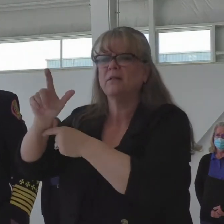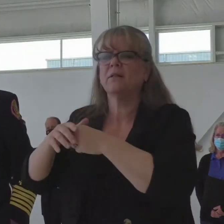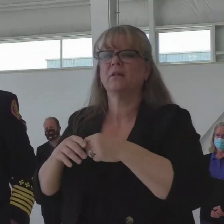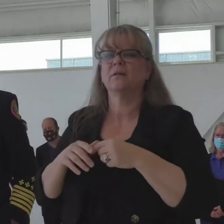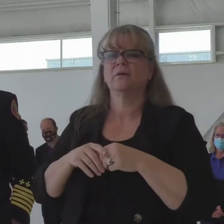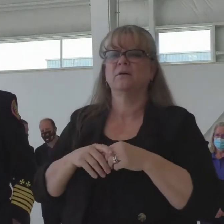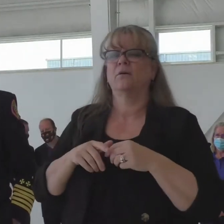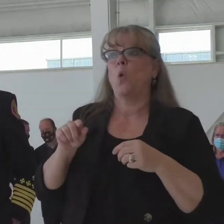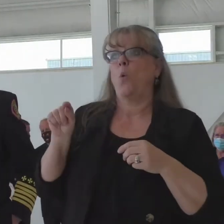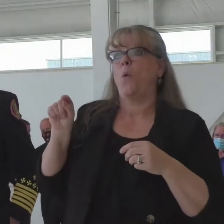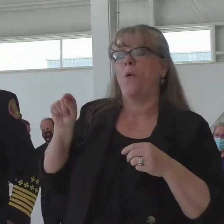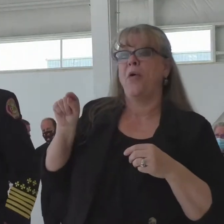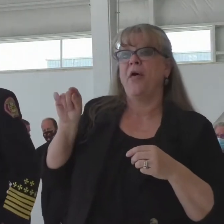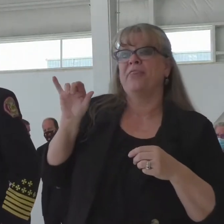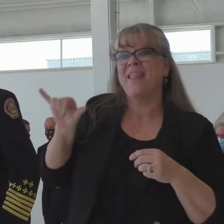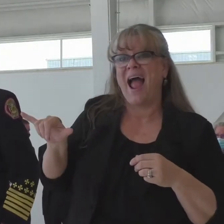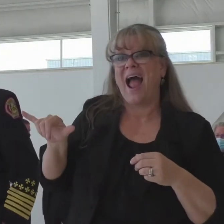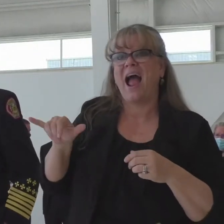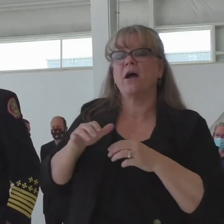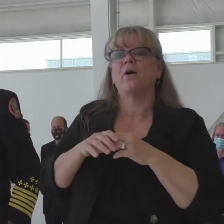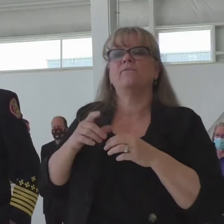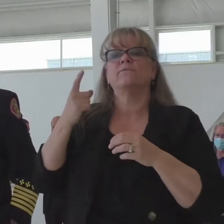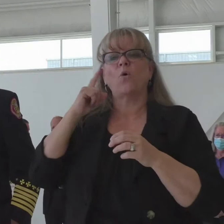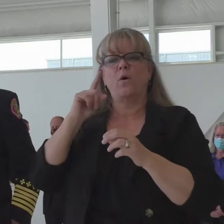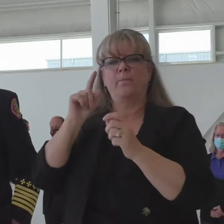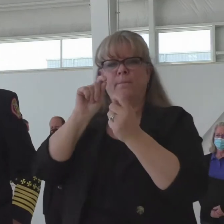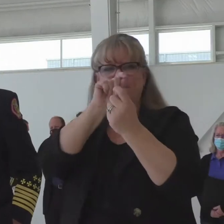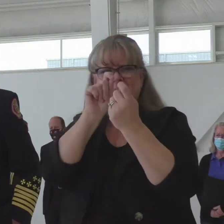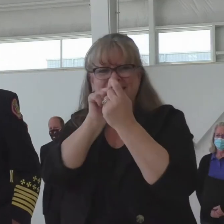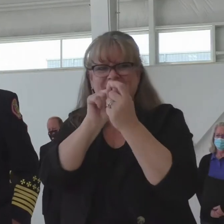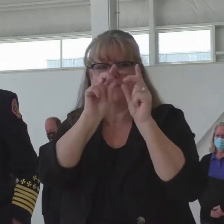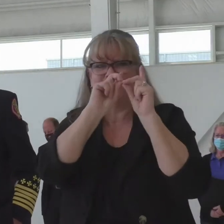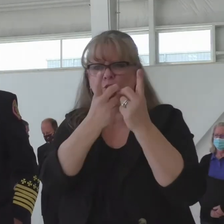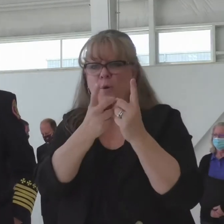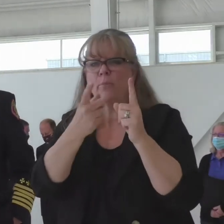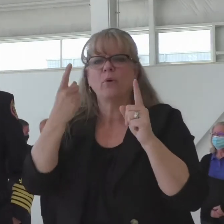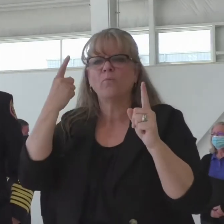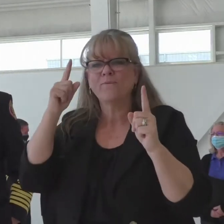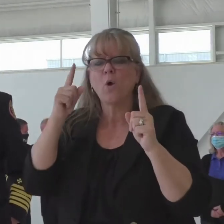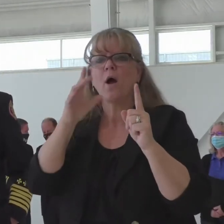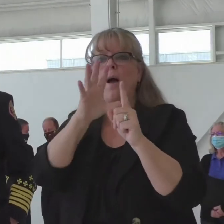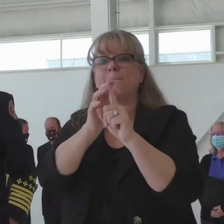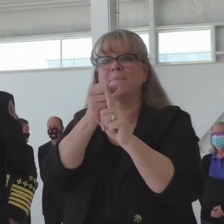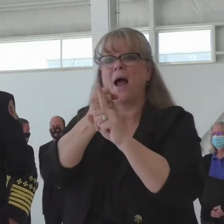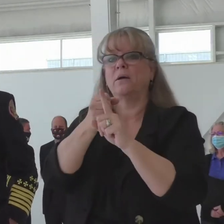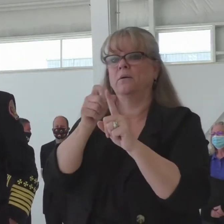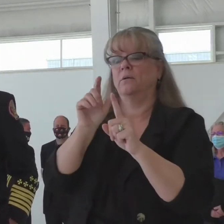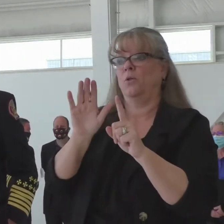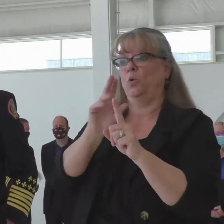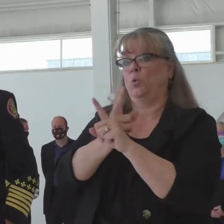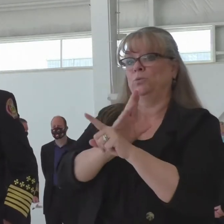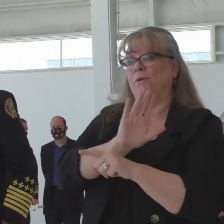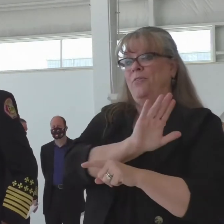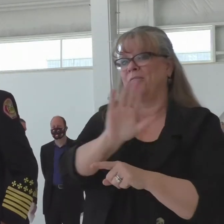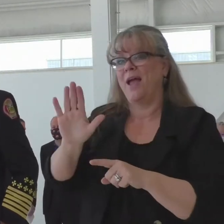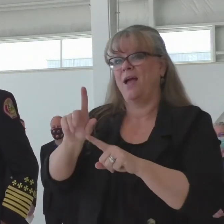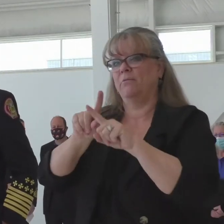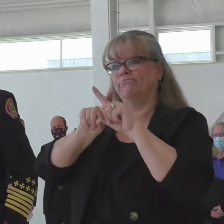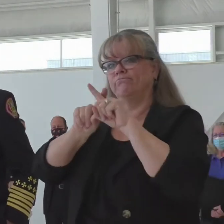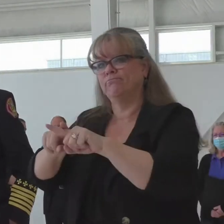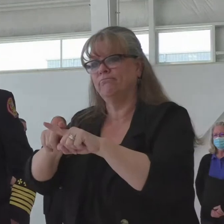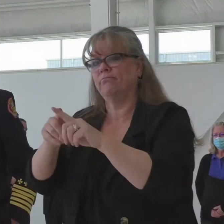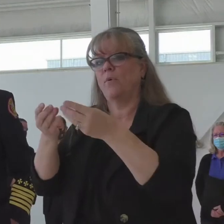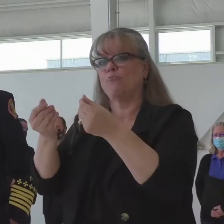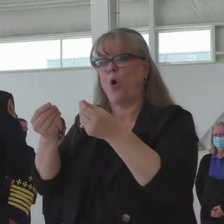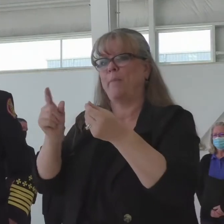especially special districts, and most of those districts rely on property taxes, as most of you might know. With the